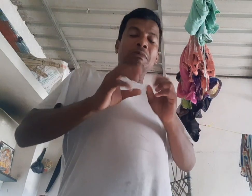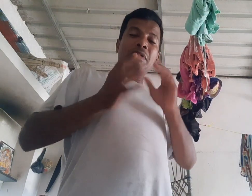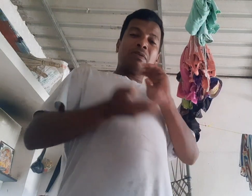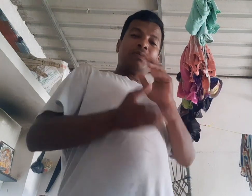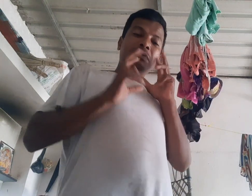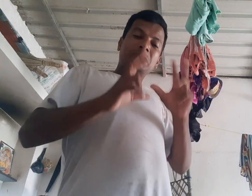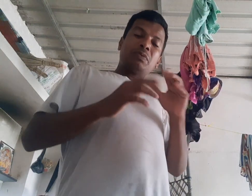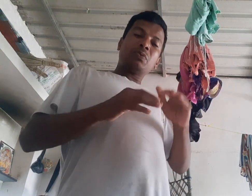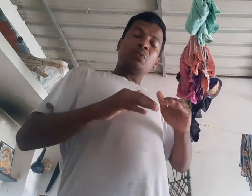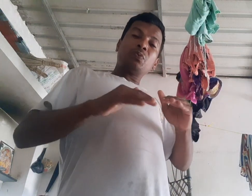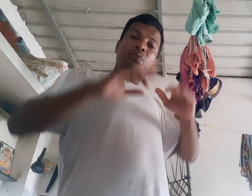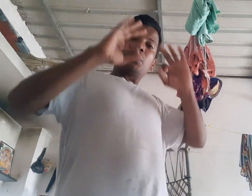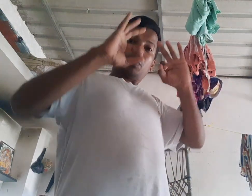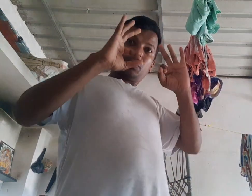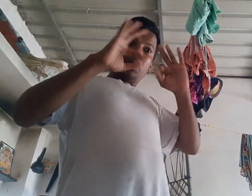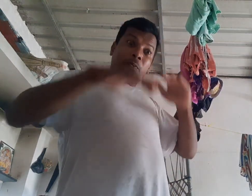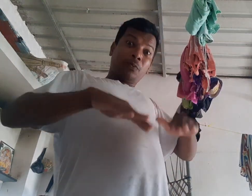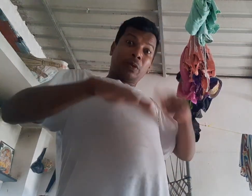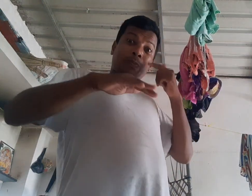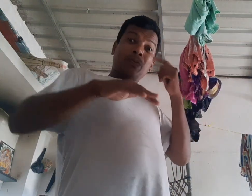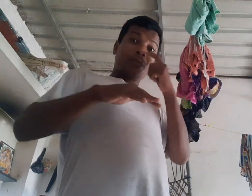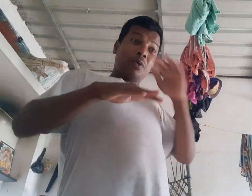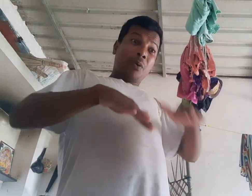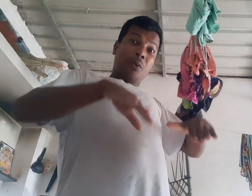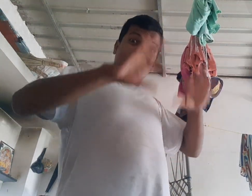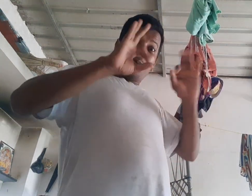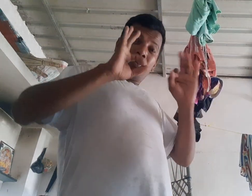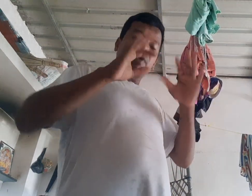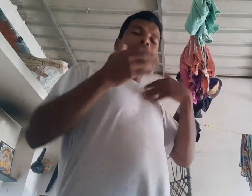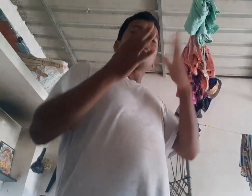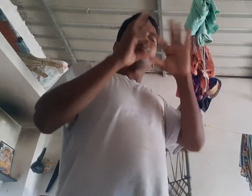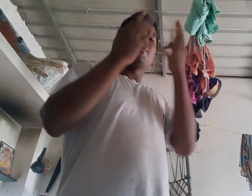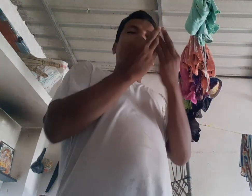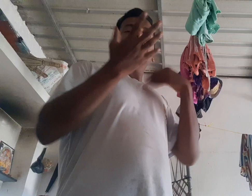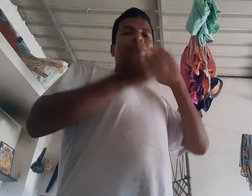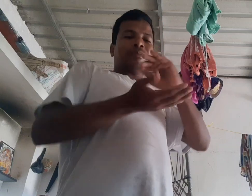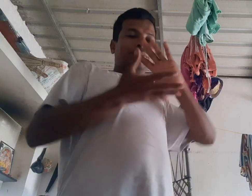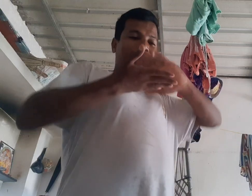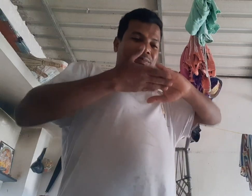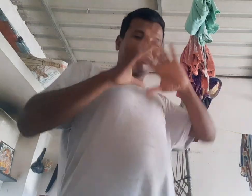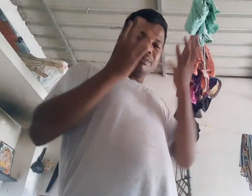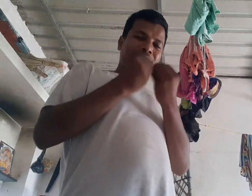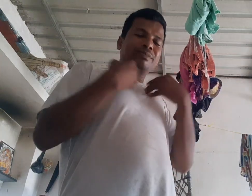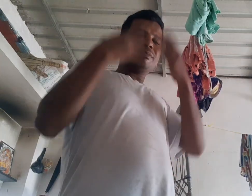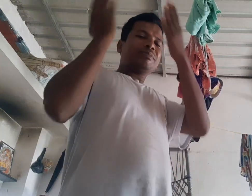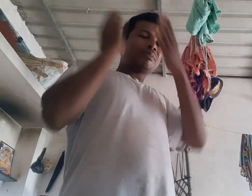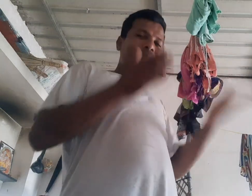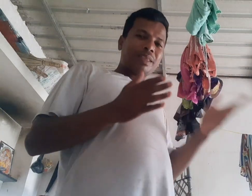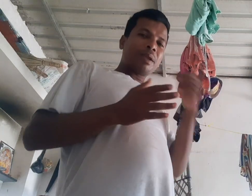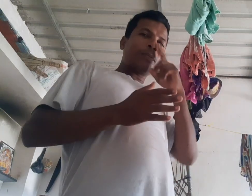Let's do it. Can Why do you a break? Here.